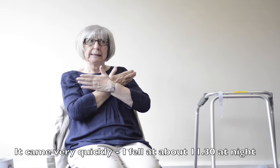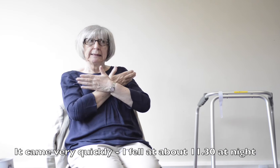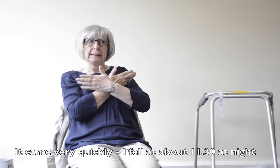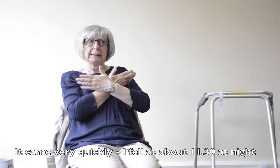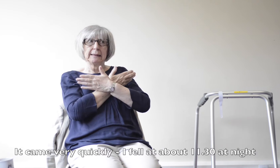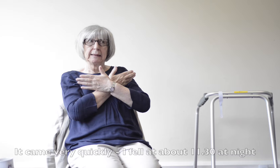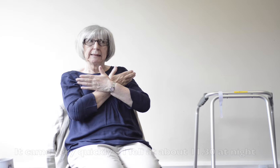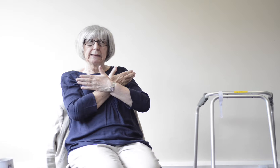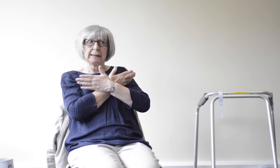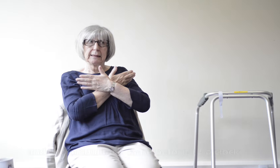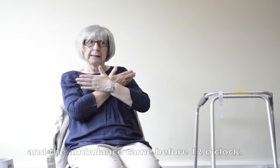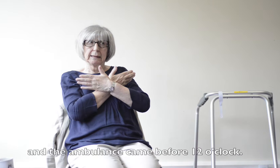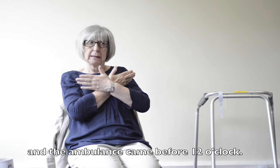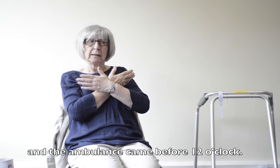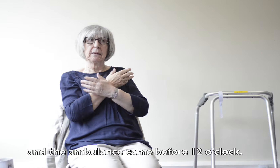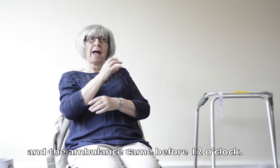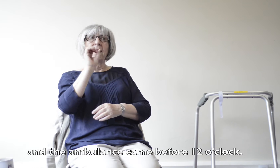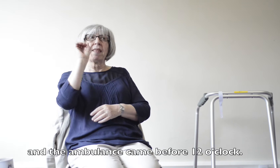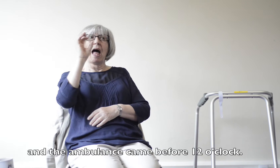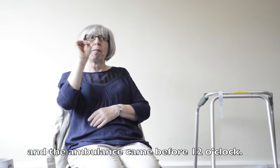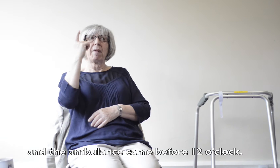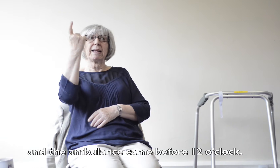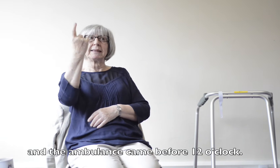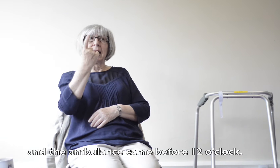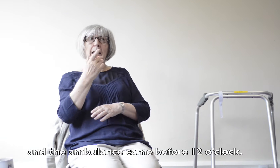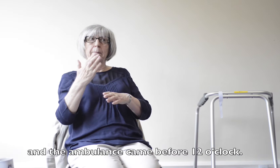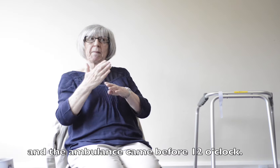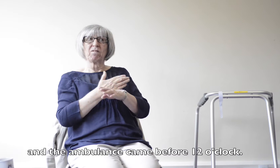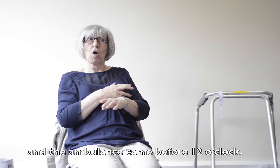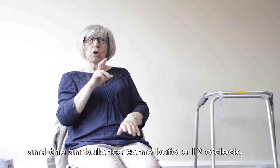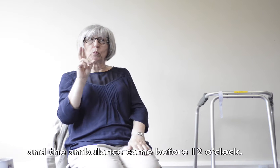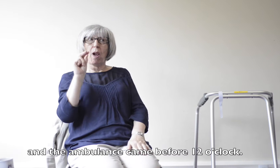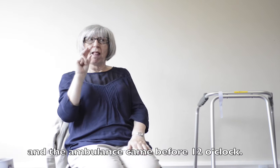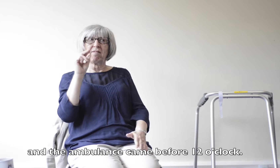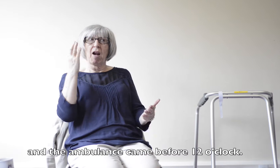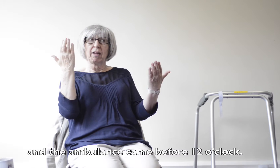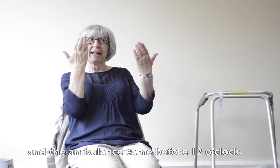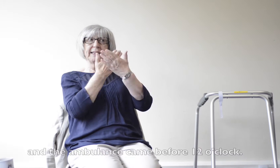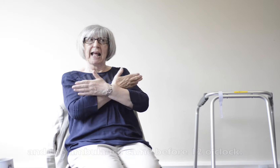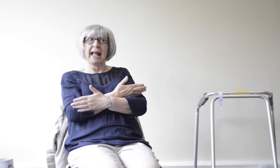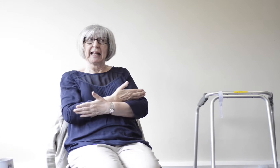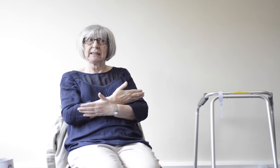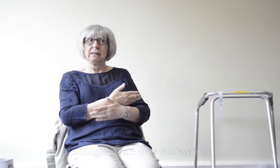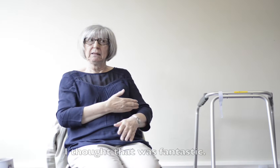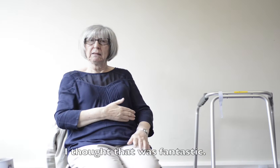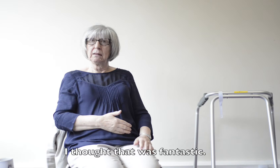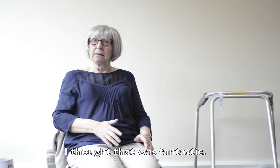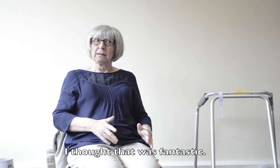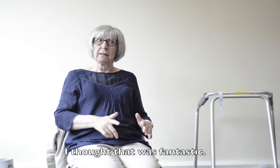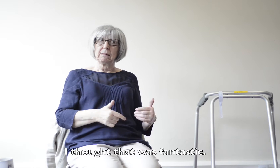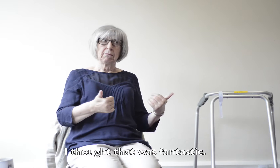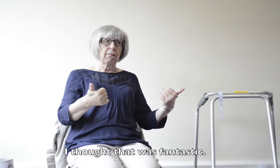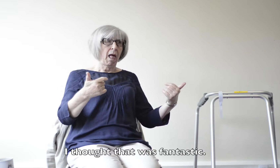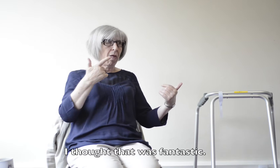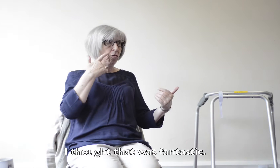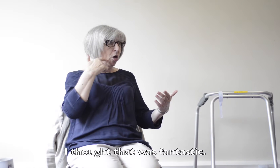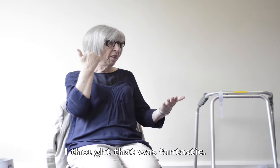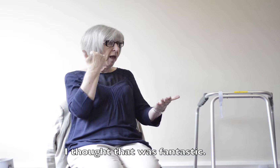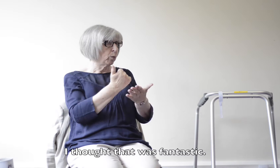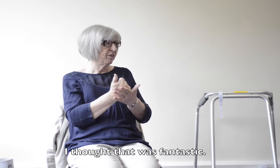night. And the ambulance came before twelve o'clock, within a half hour. I thought that was fantastic in